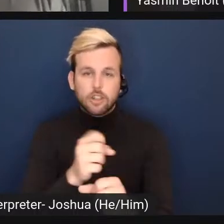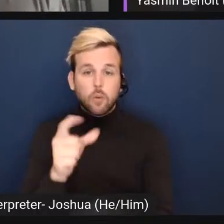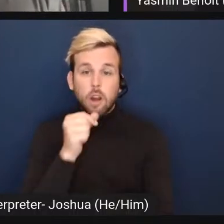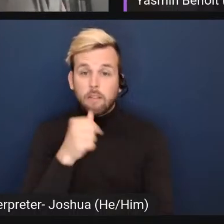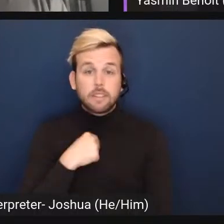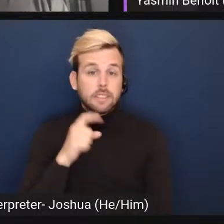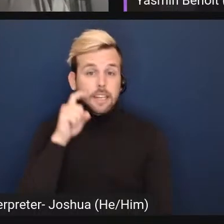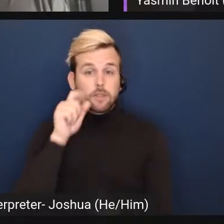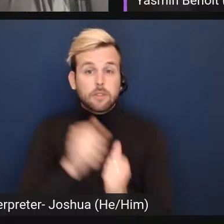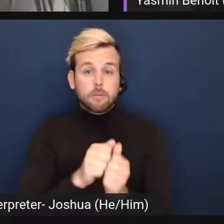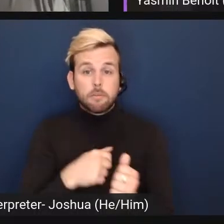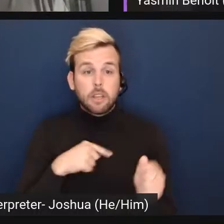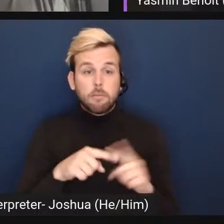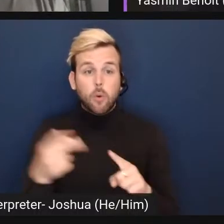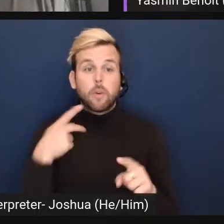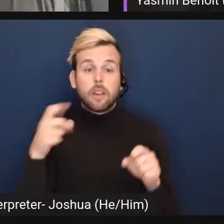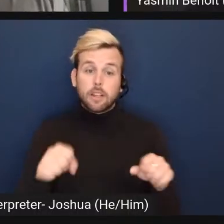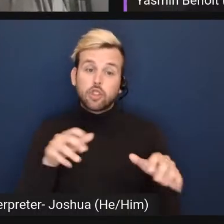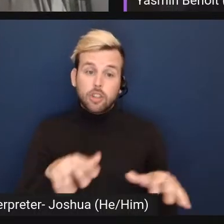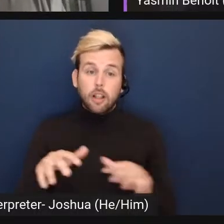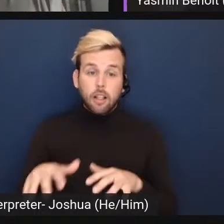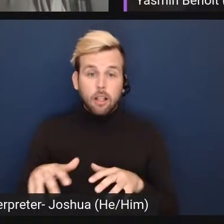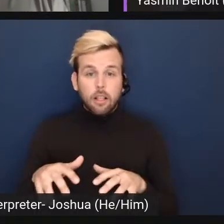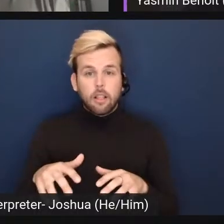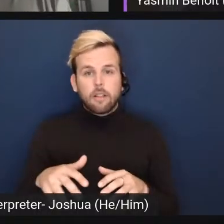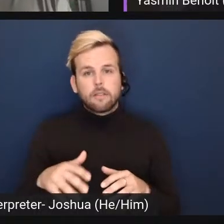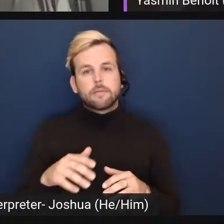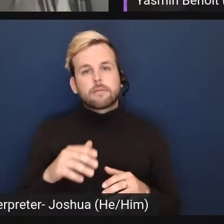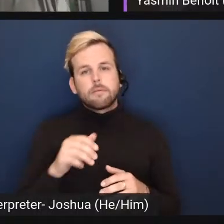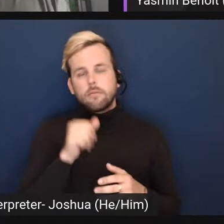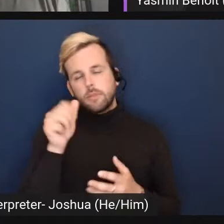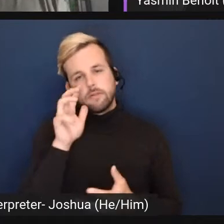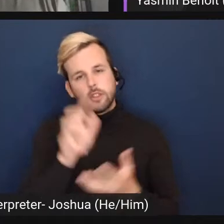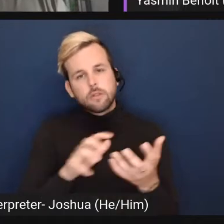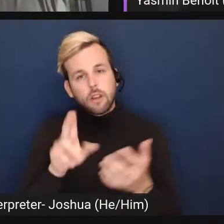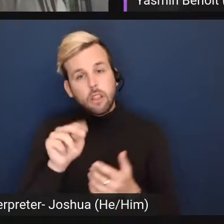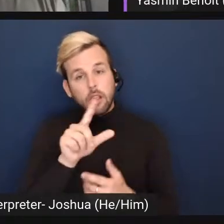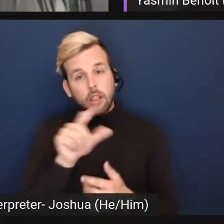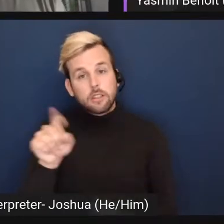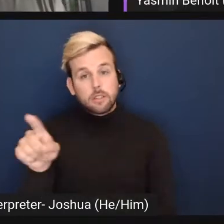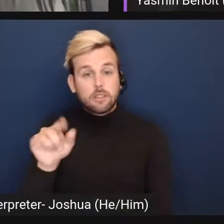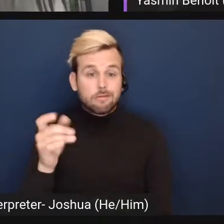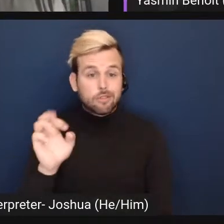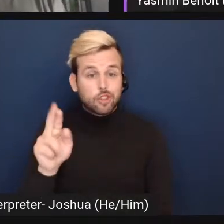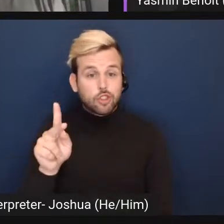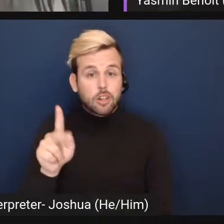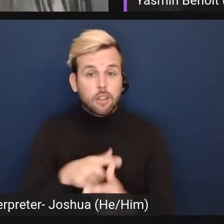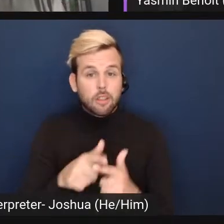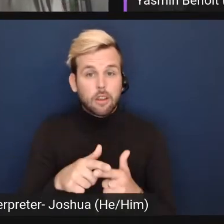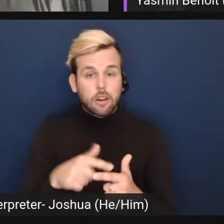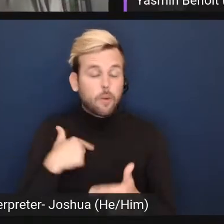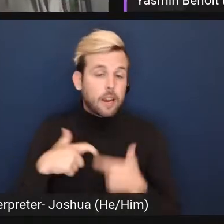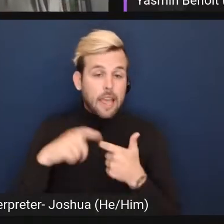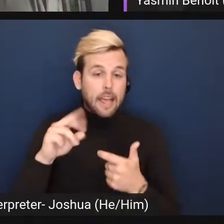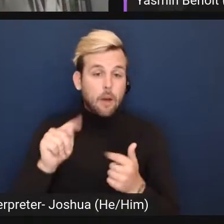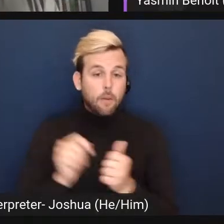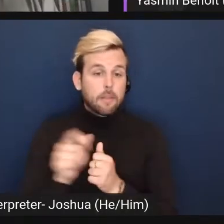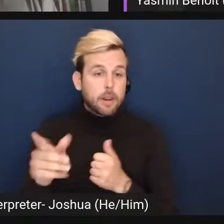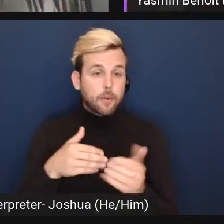me, but we can chill. And then there turns out to be that much confusion unless they're a jerk. In which case, then I wouldn't hang out with them anyway.